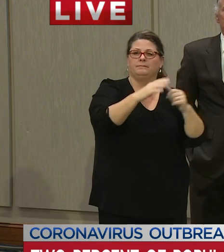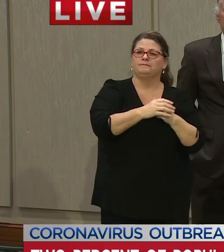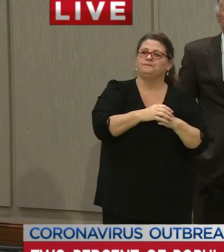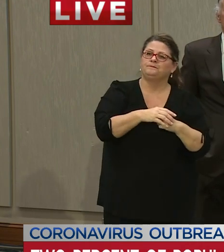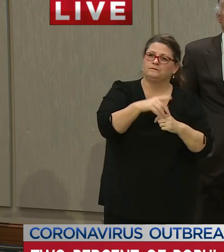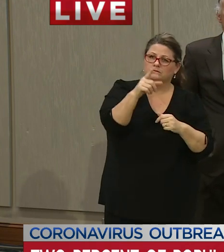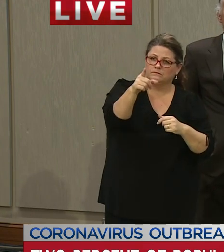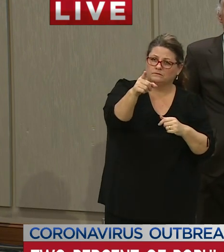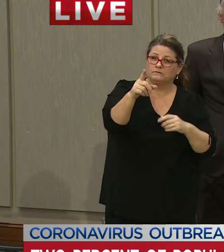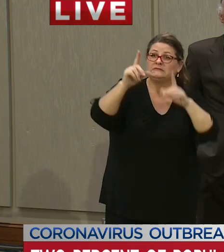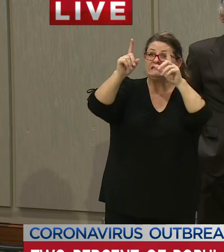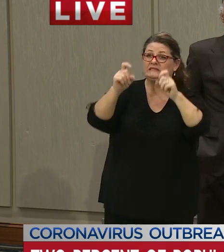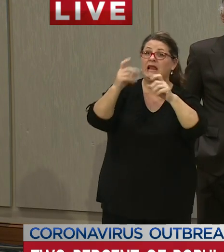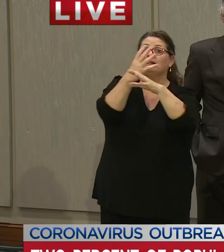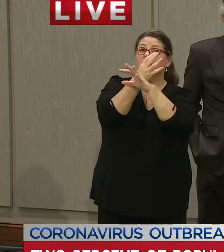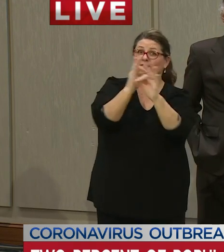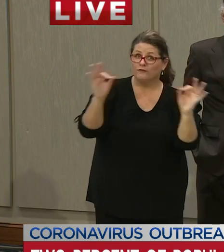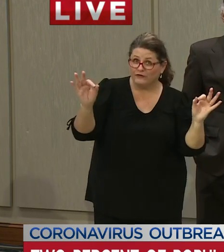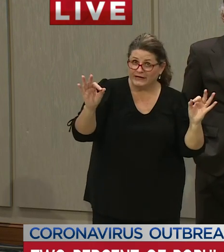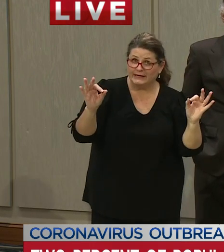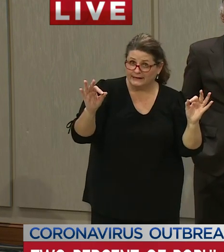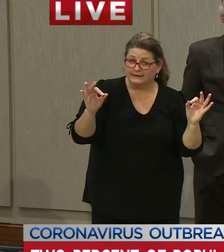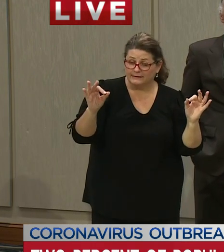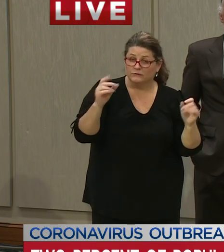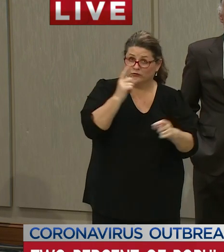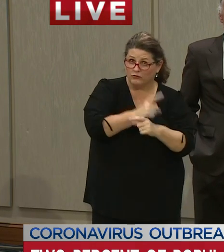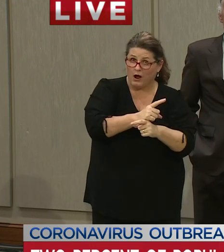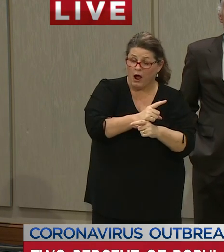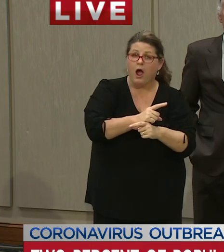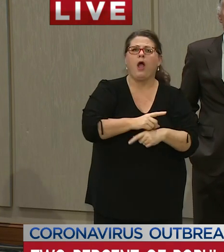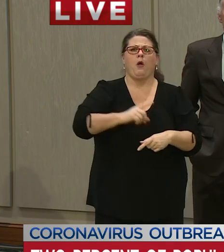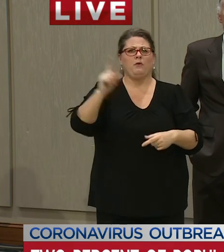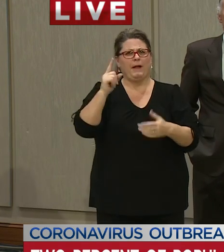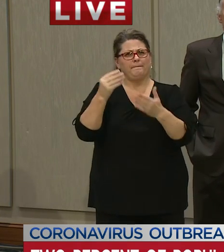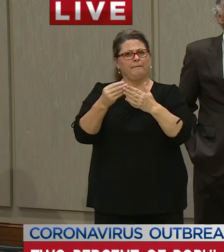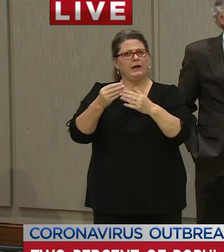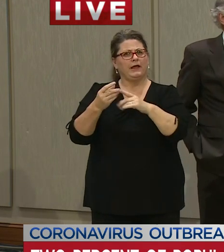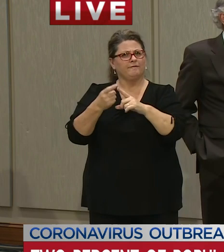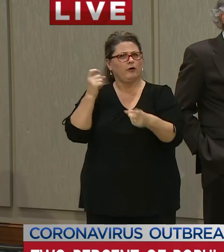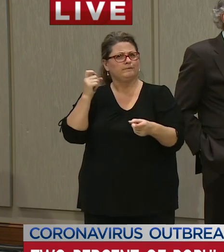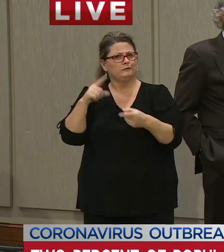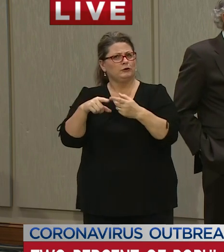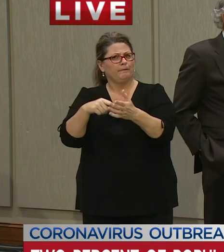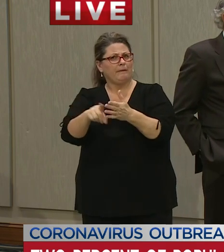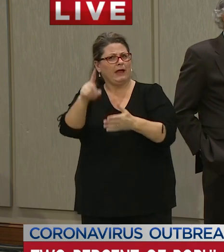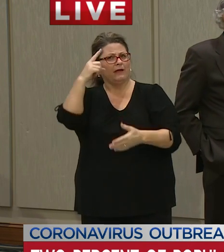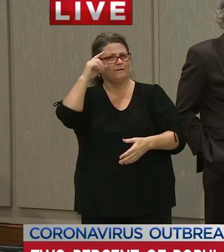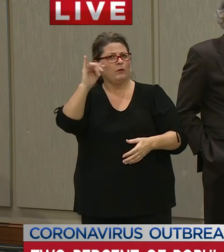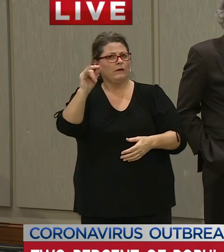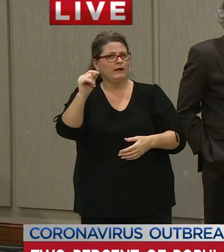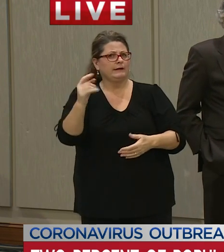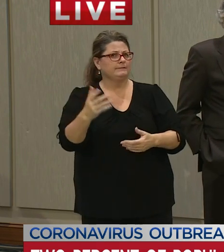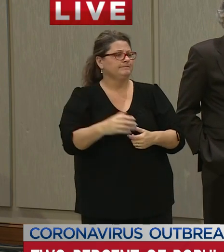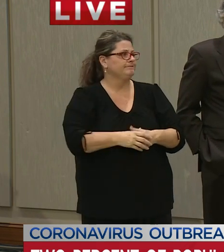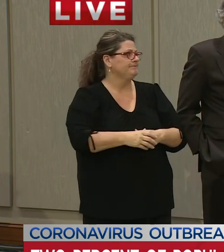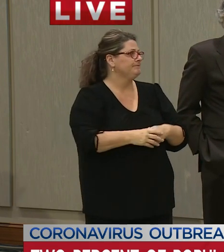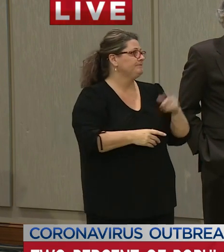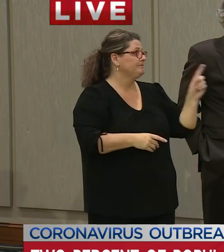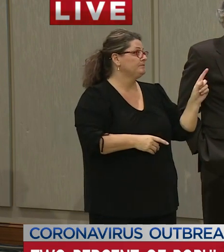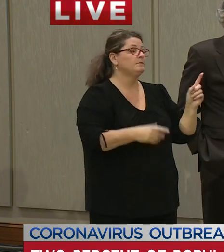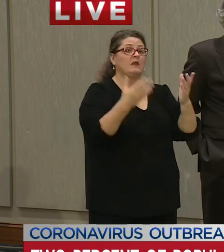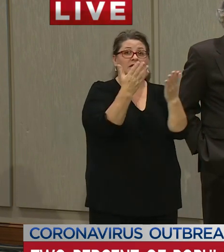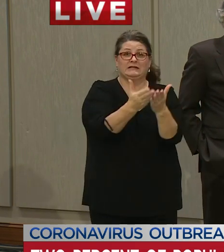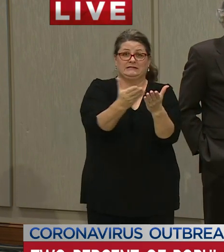testing will be free and if that's the case where are the resources coming from to make that possible so the testing